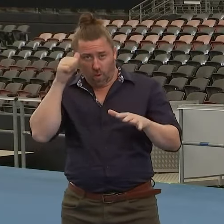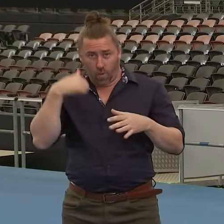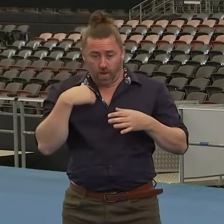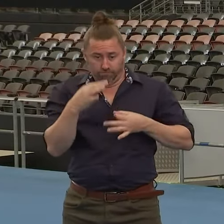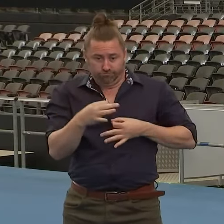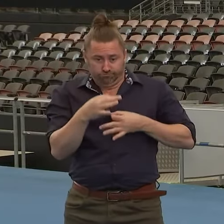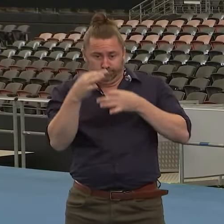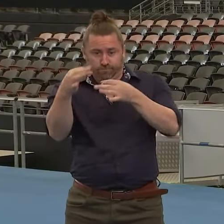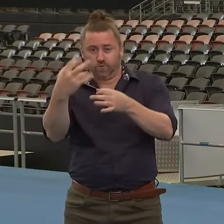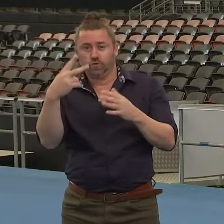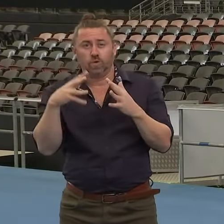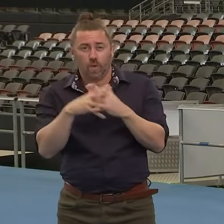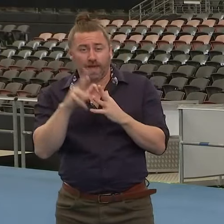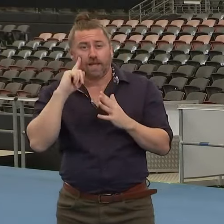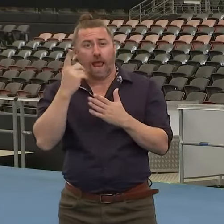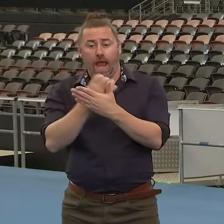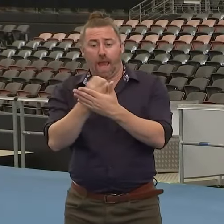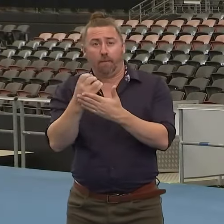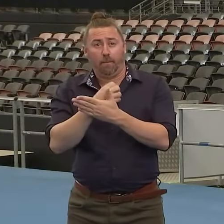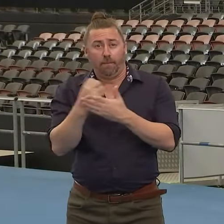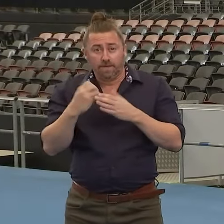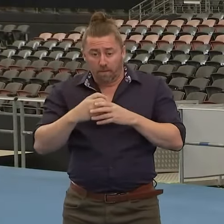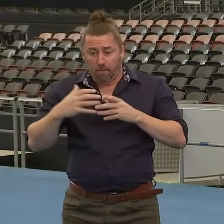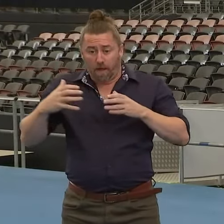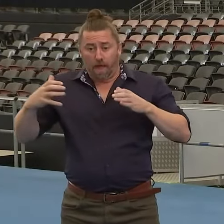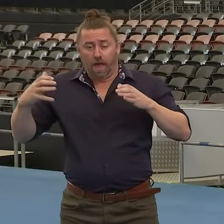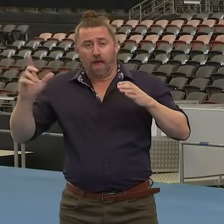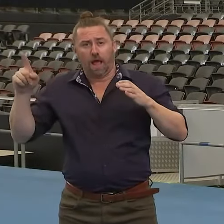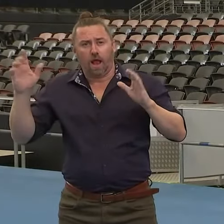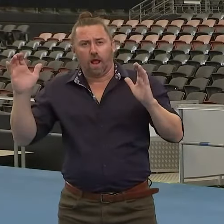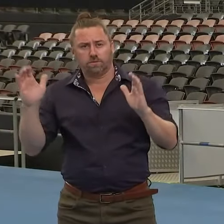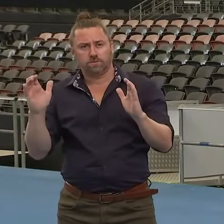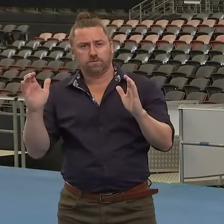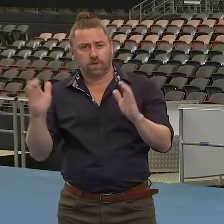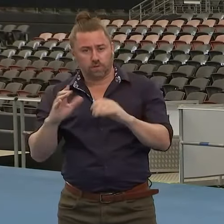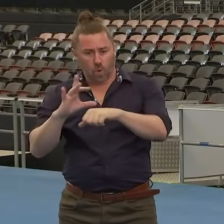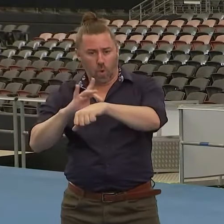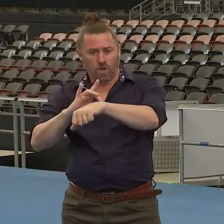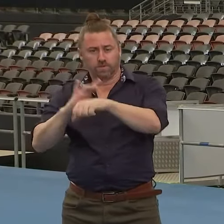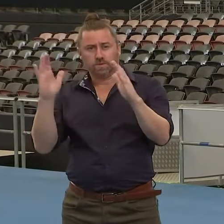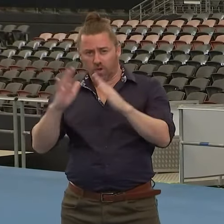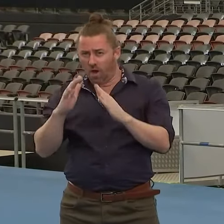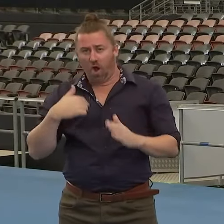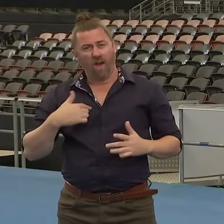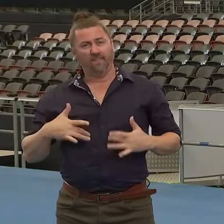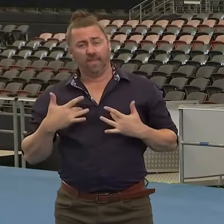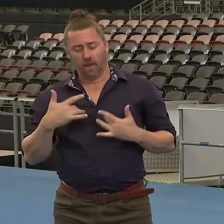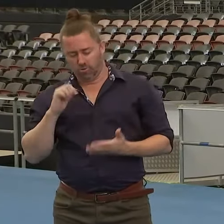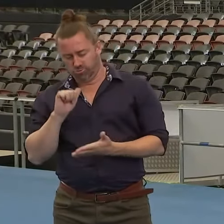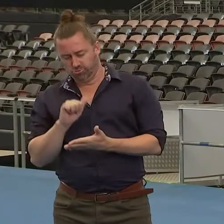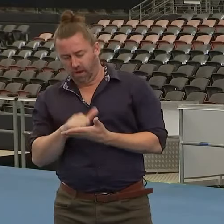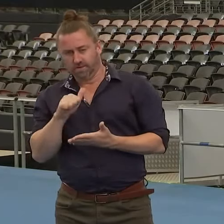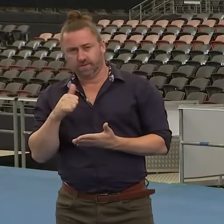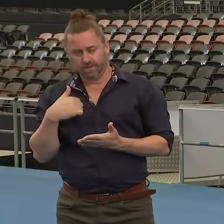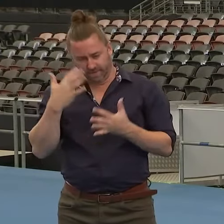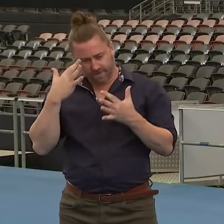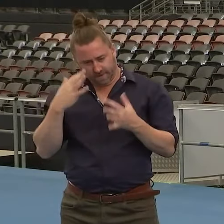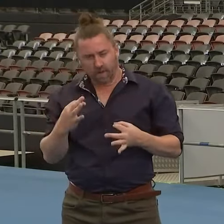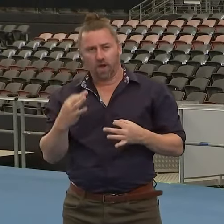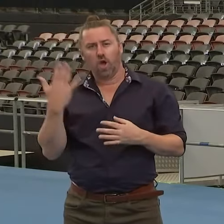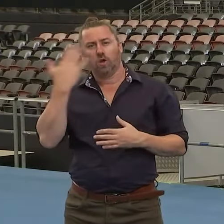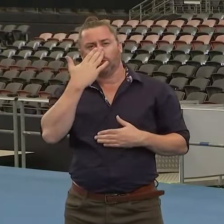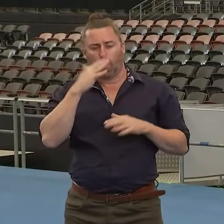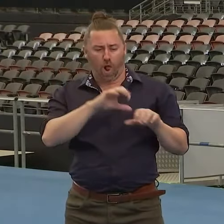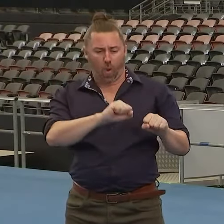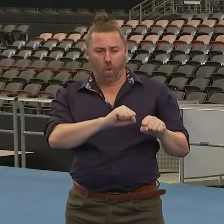year because of that. And you can see our numbers are coming down. So I'm very confident that we absolutely made the right decision to delay school by those two